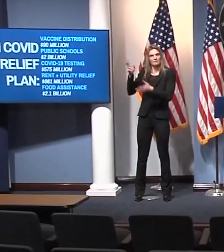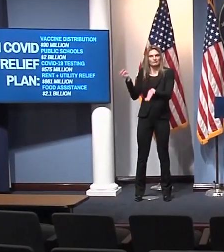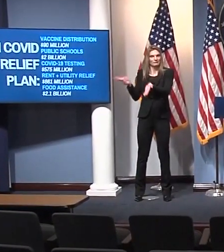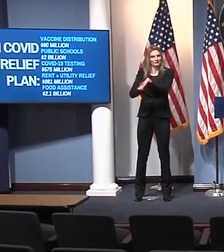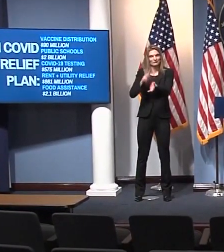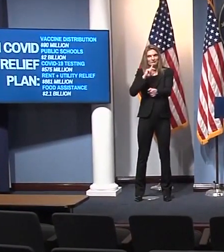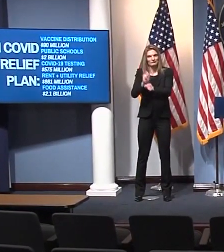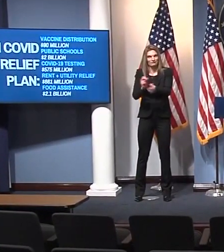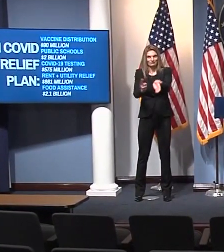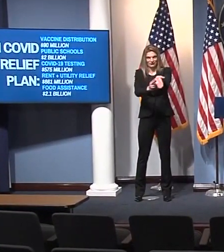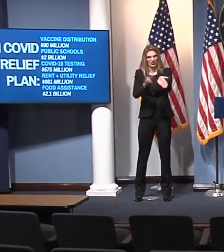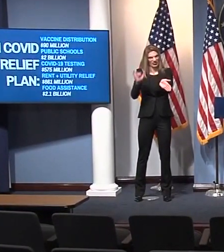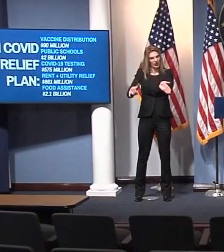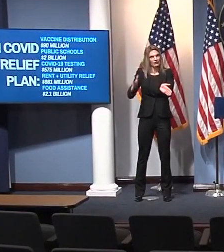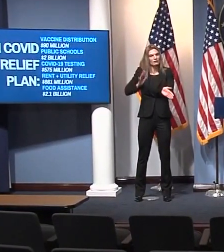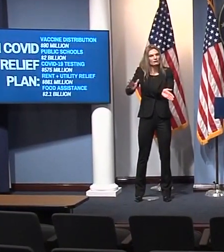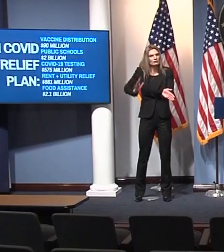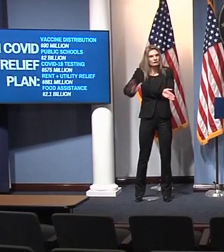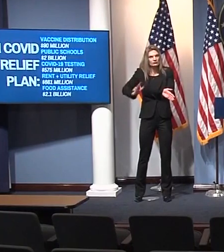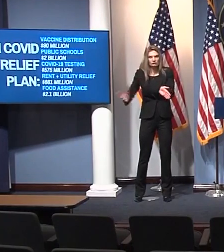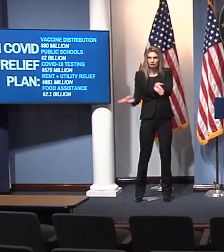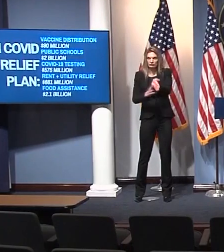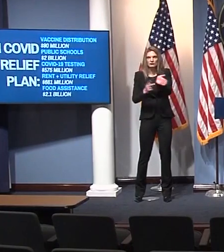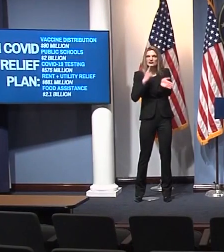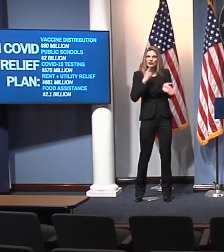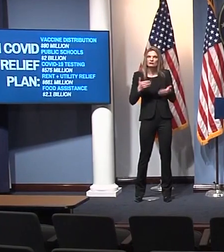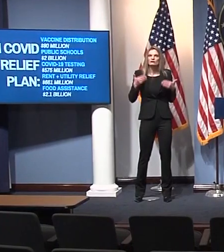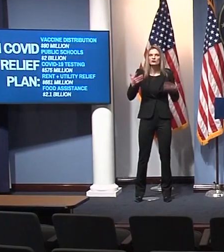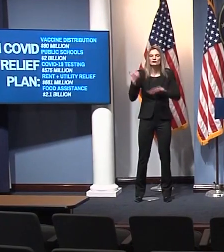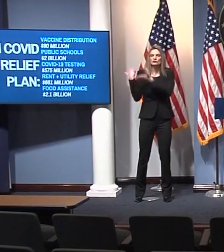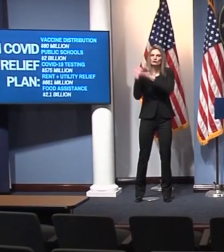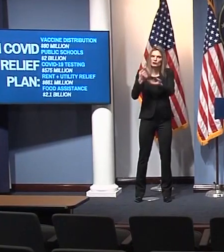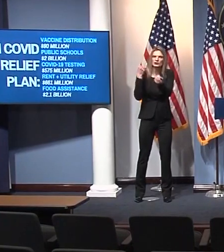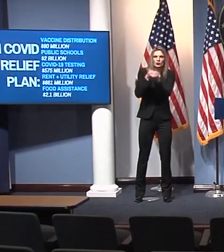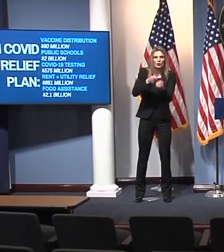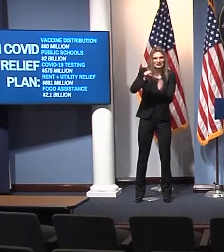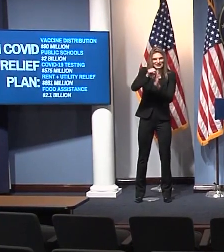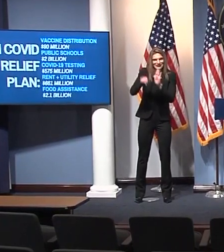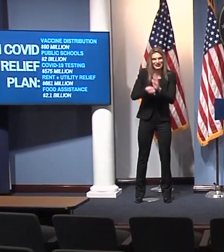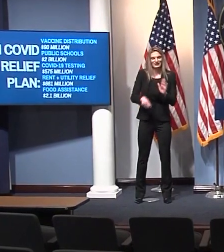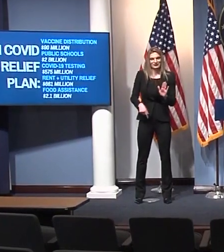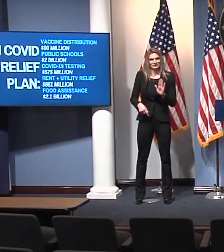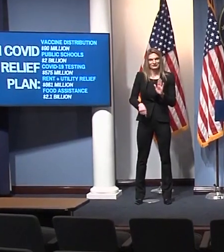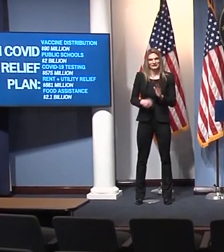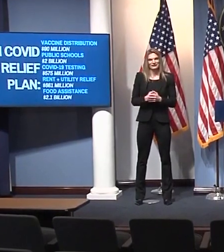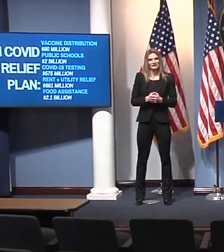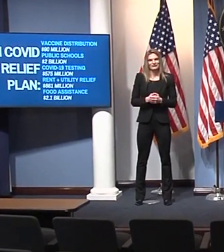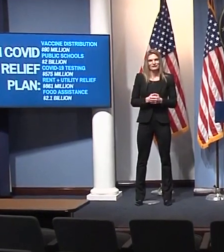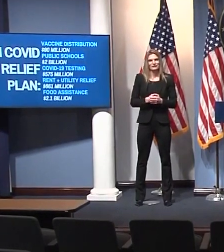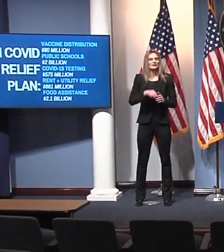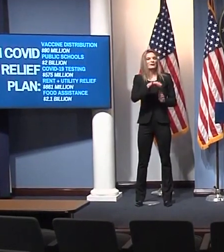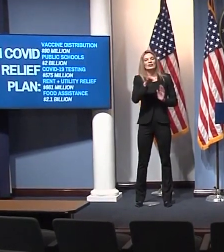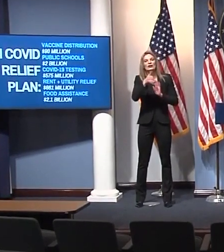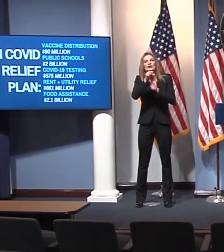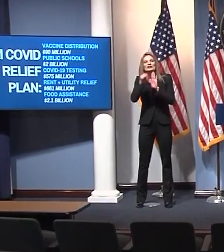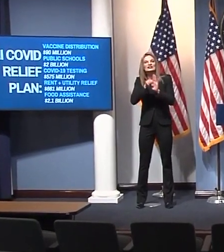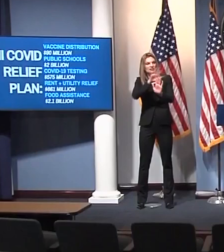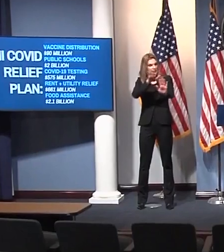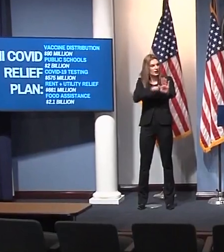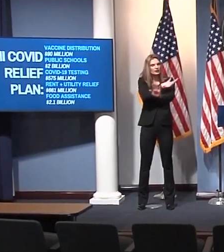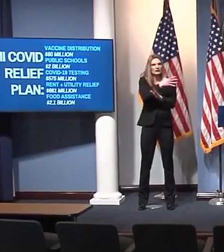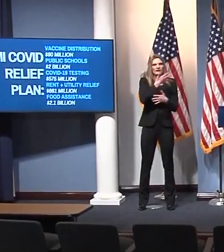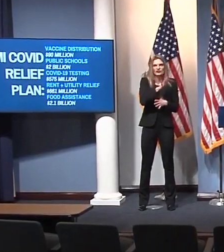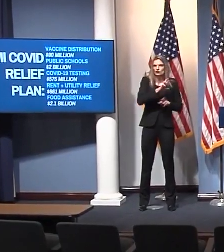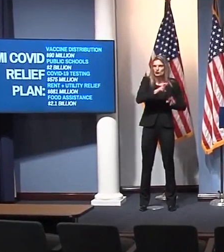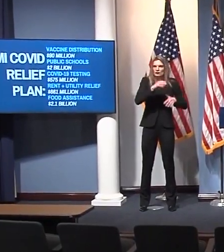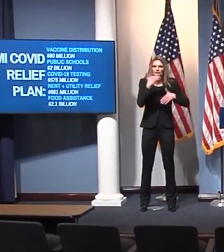congressional delegation, passed relief to states. Other states are already deploying these resources to